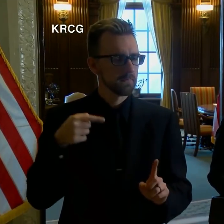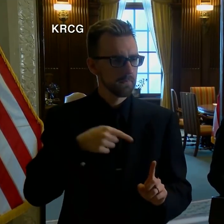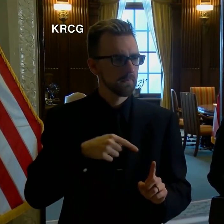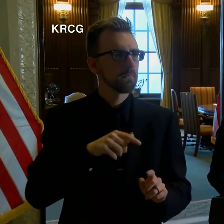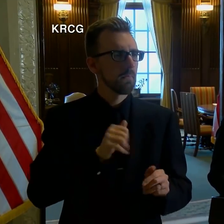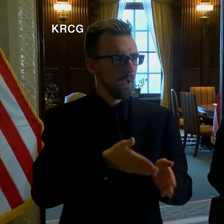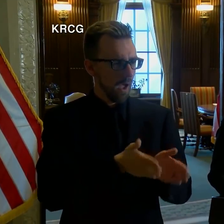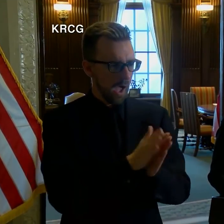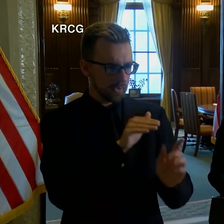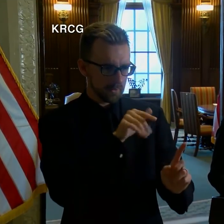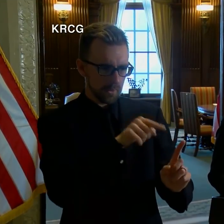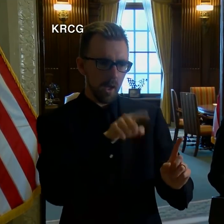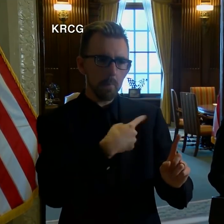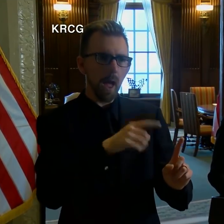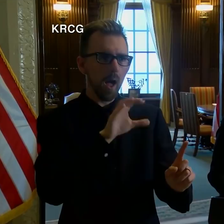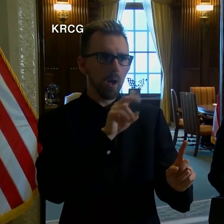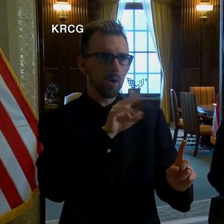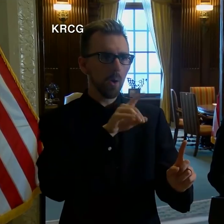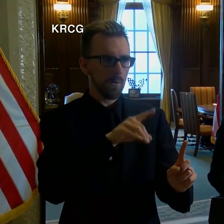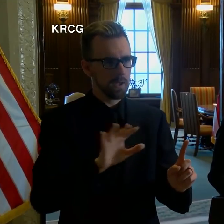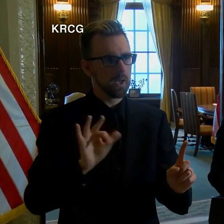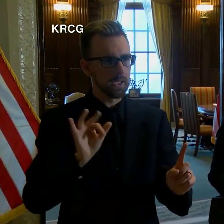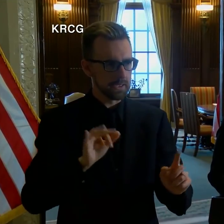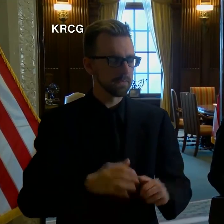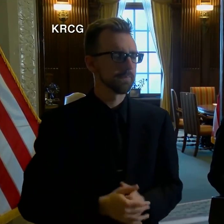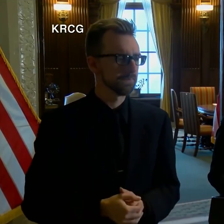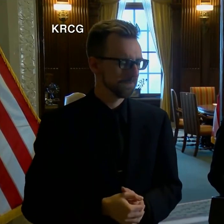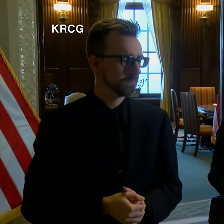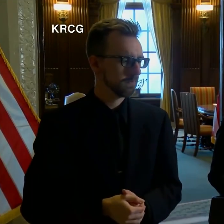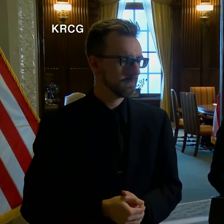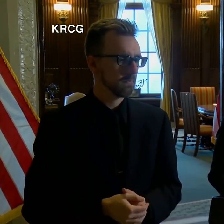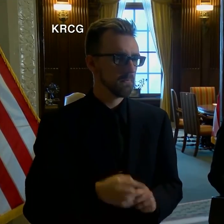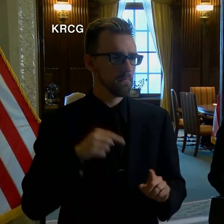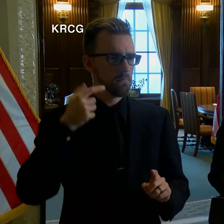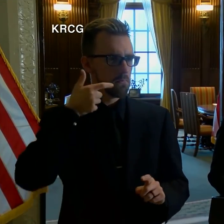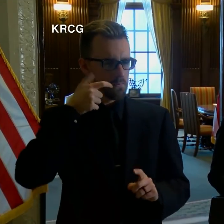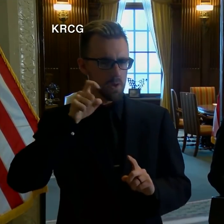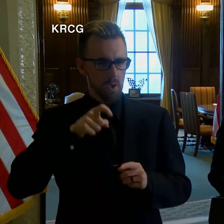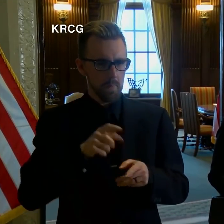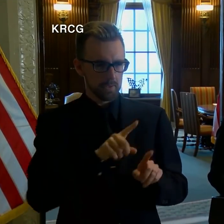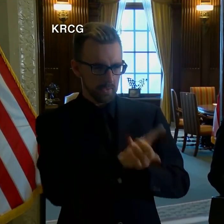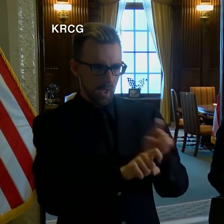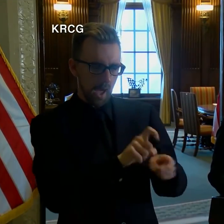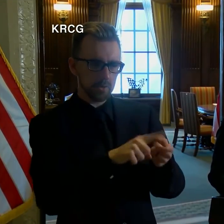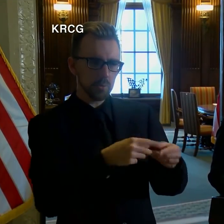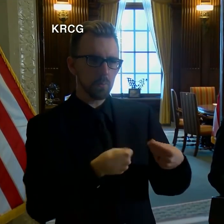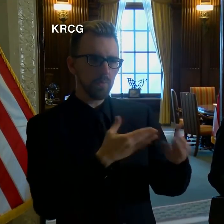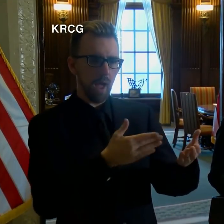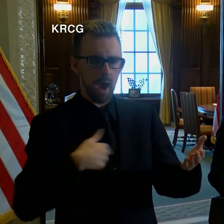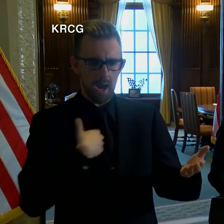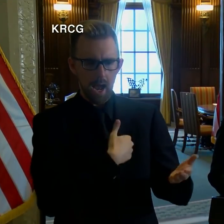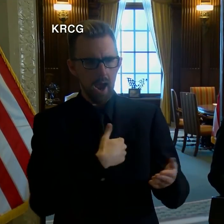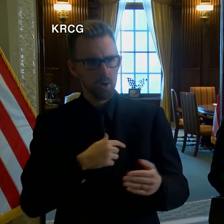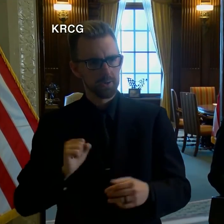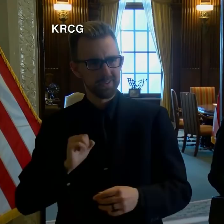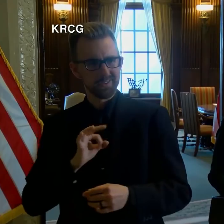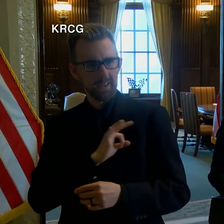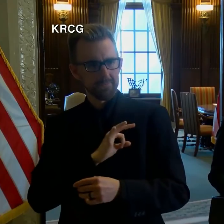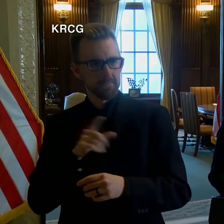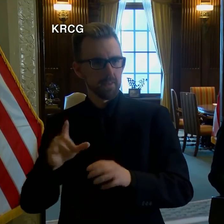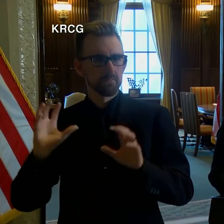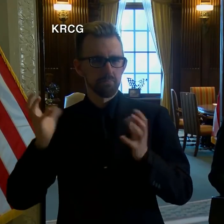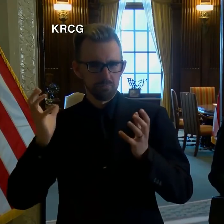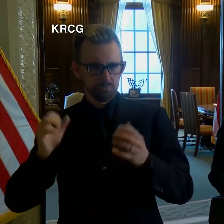ask persons about COVID-19. They must ask questions to provide our first responders information